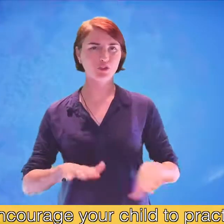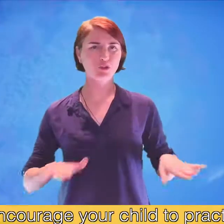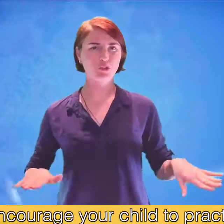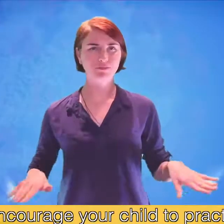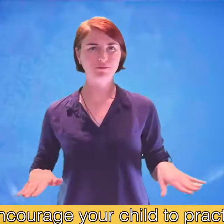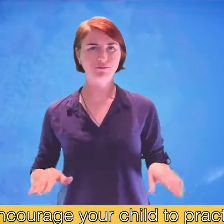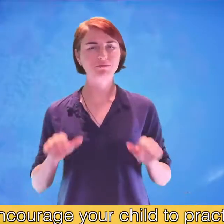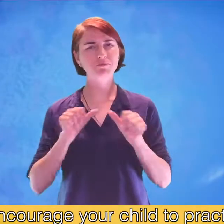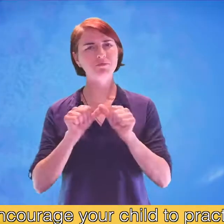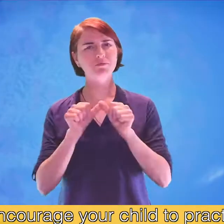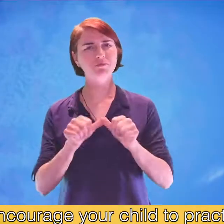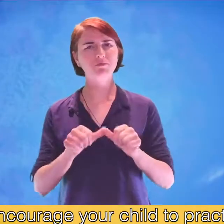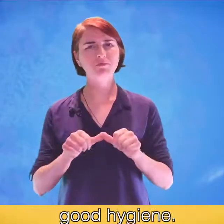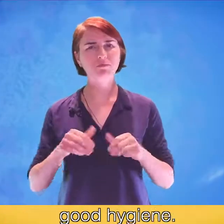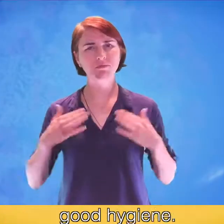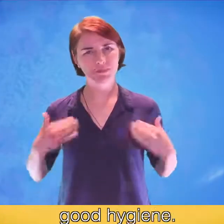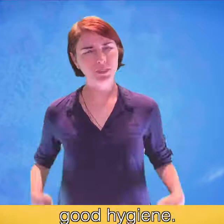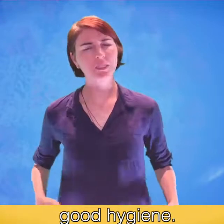Encourage your child to practice good hygiene.